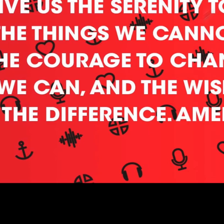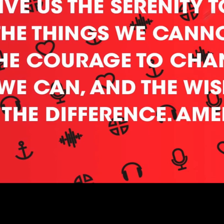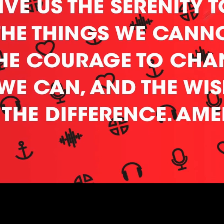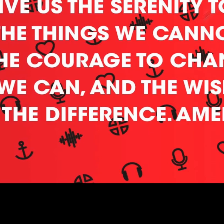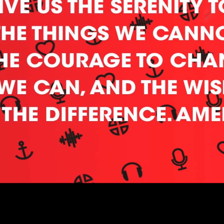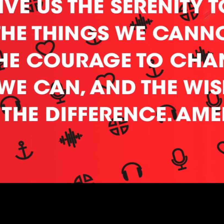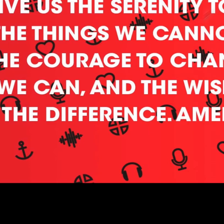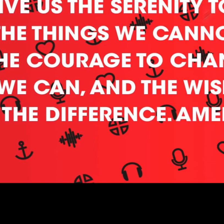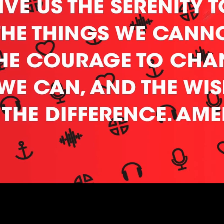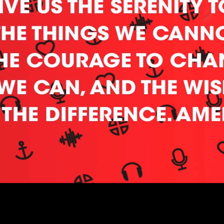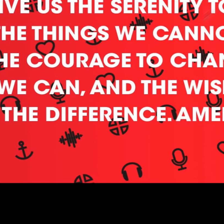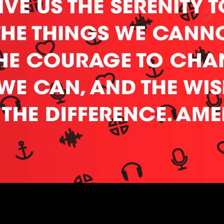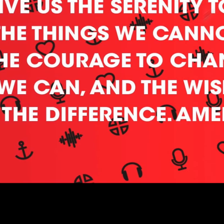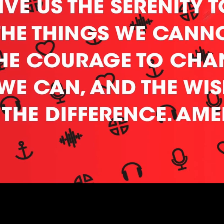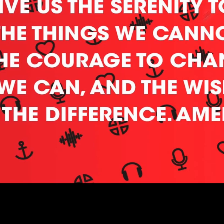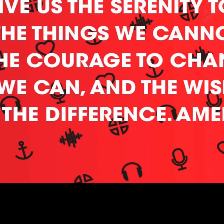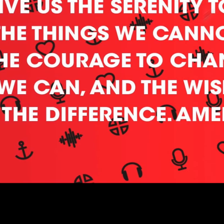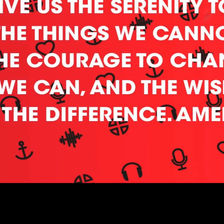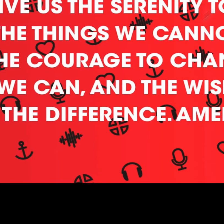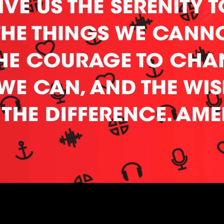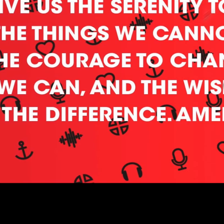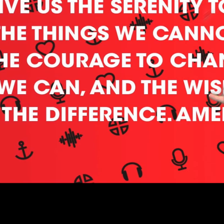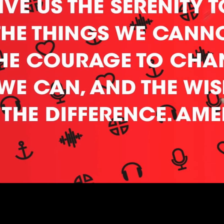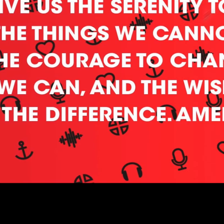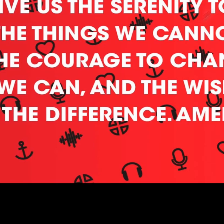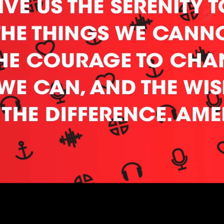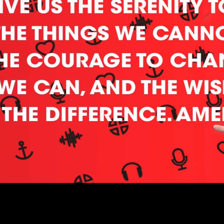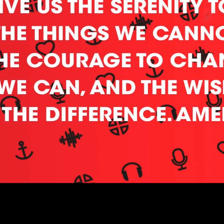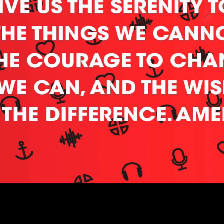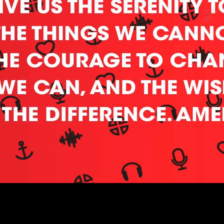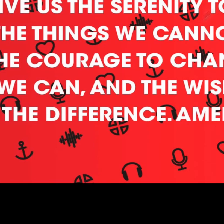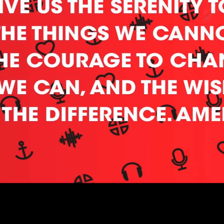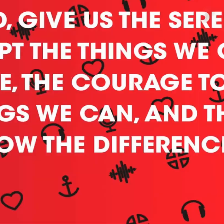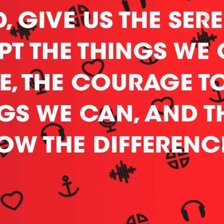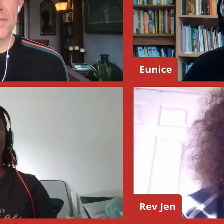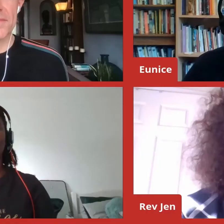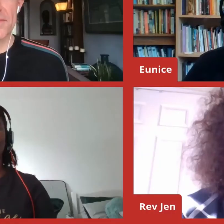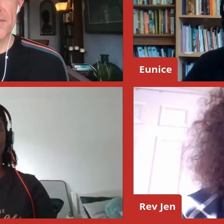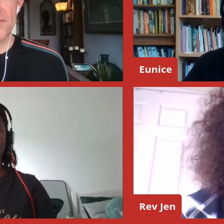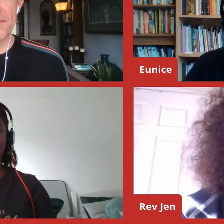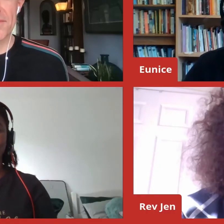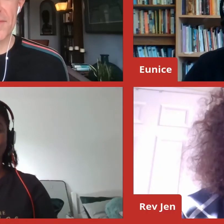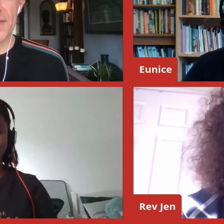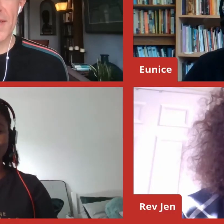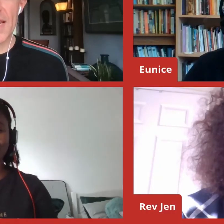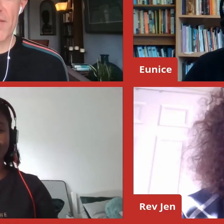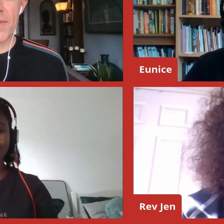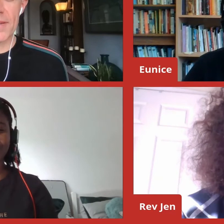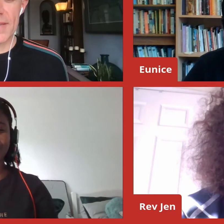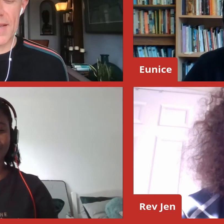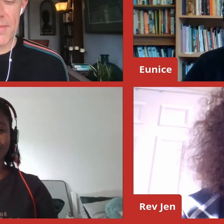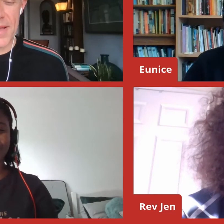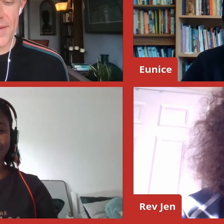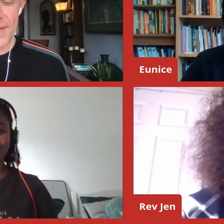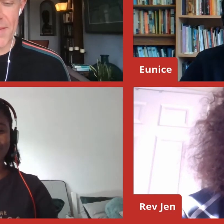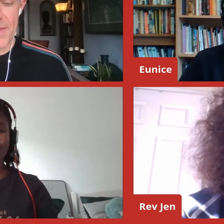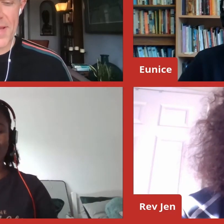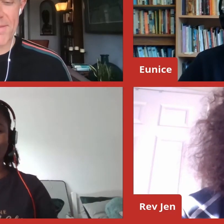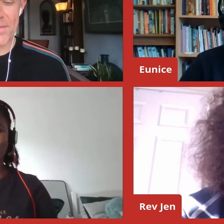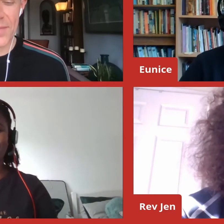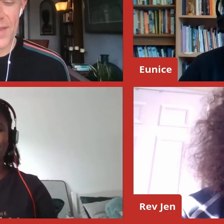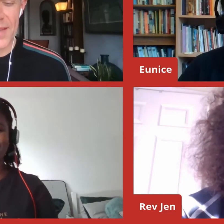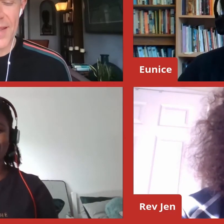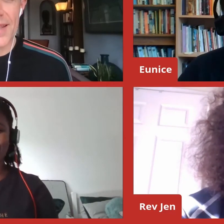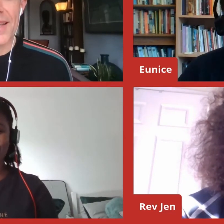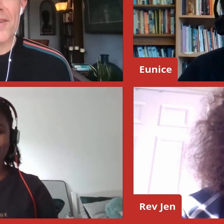can, and the wisdom to know the difference. Amen. Let everybody say amen. Amen.